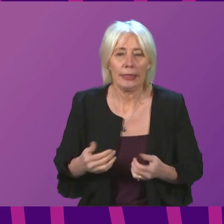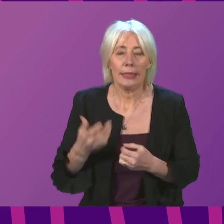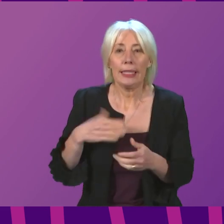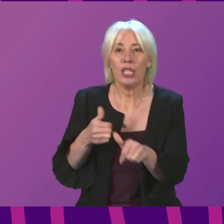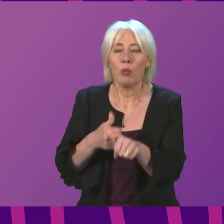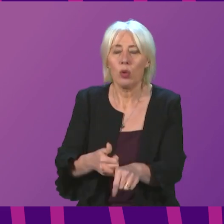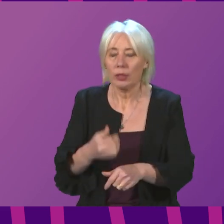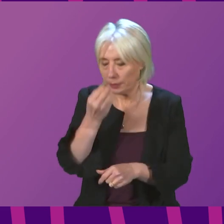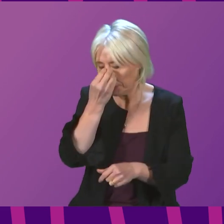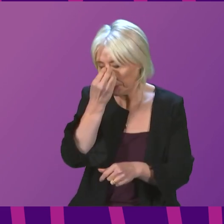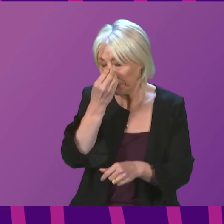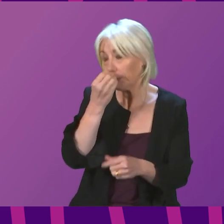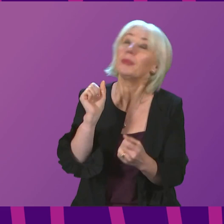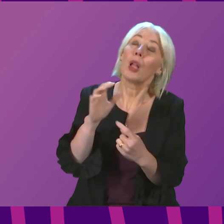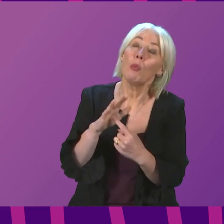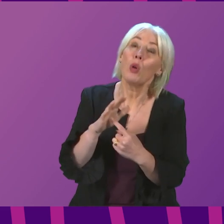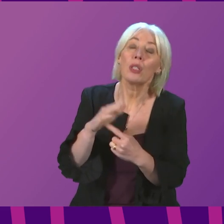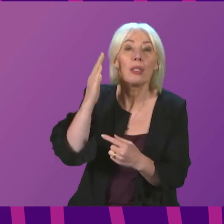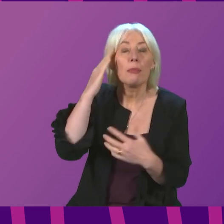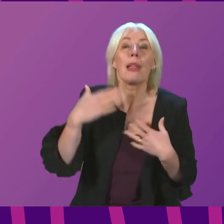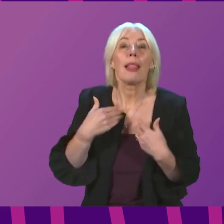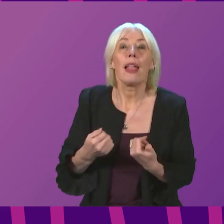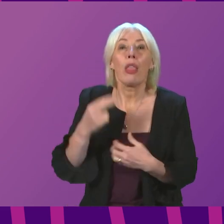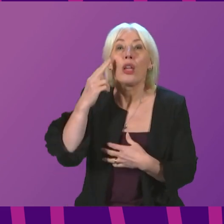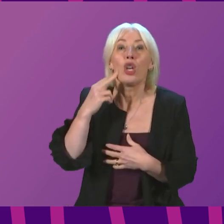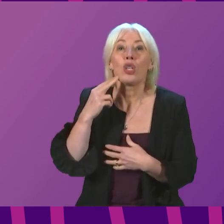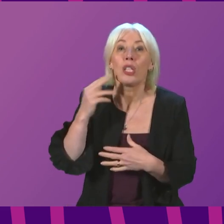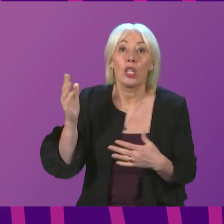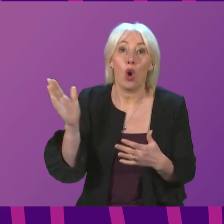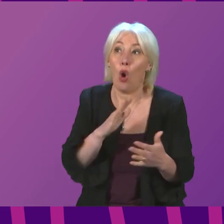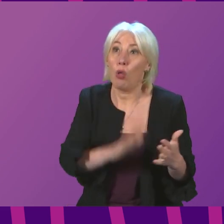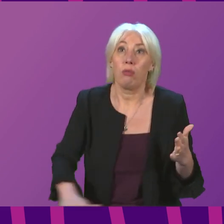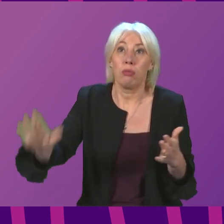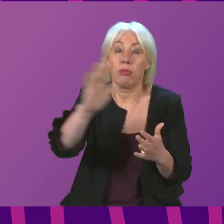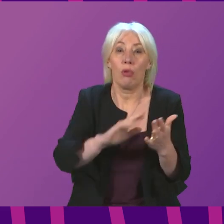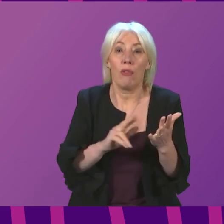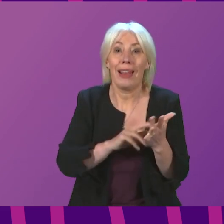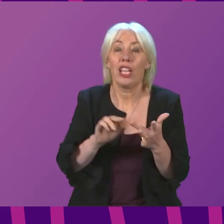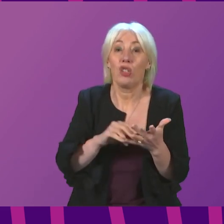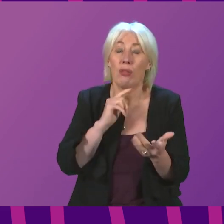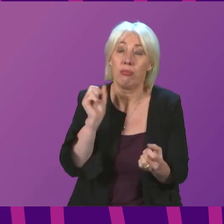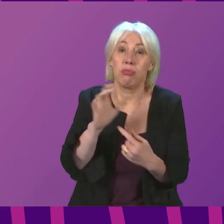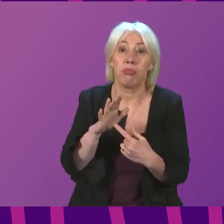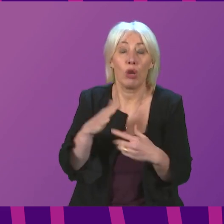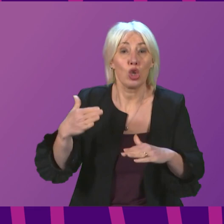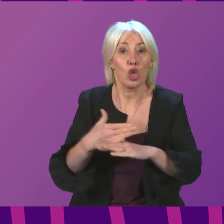think that is a really important point. Mental health nurses in all parts of the NHS do a vital job, but those who